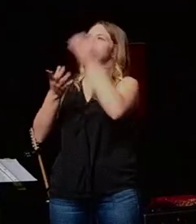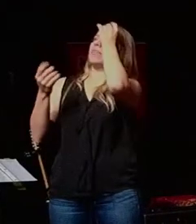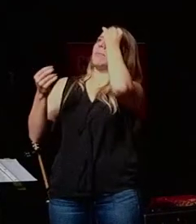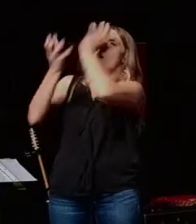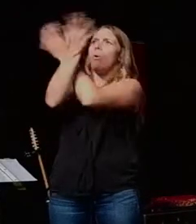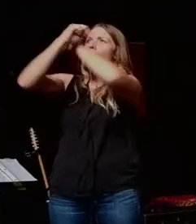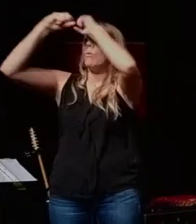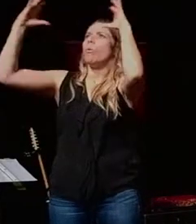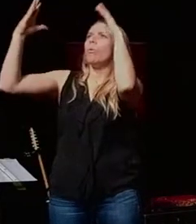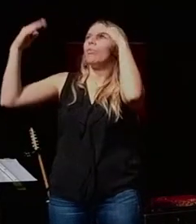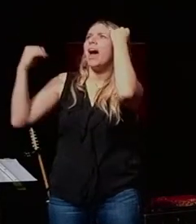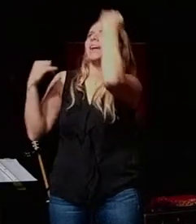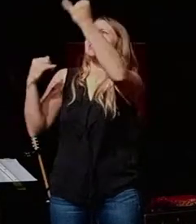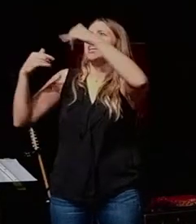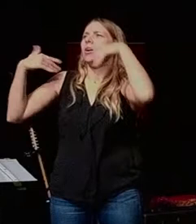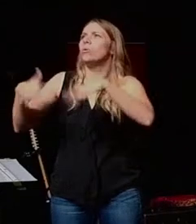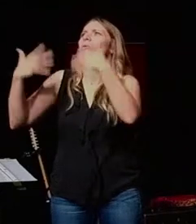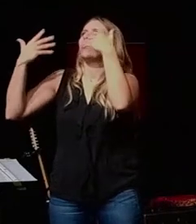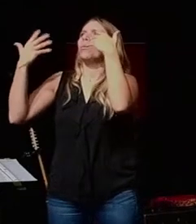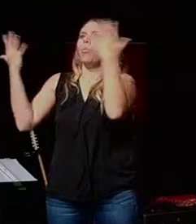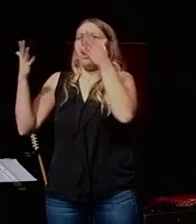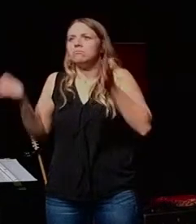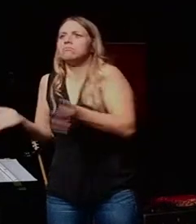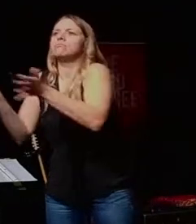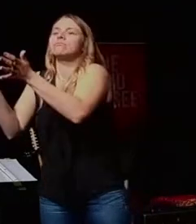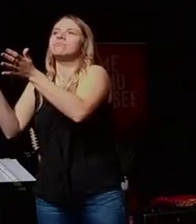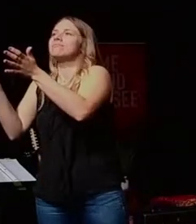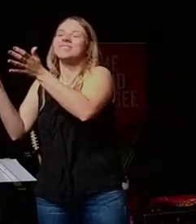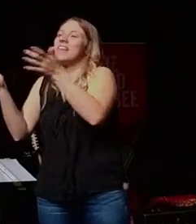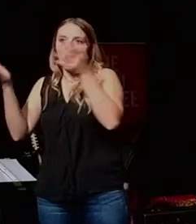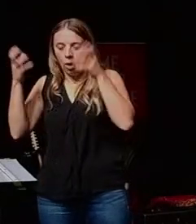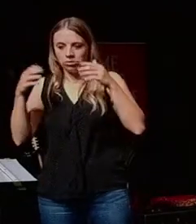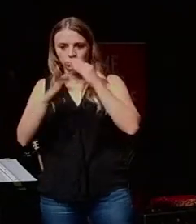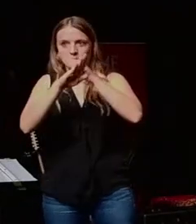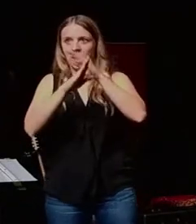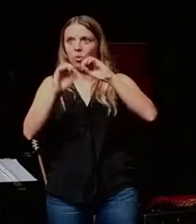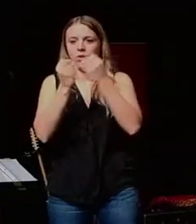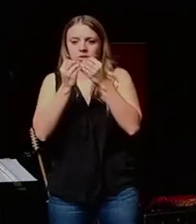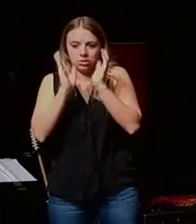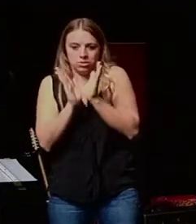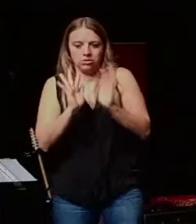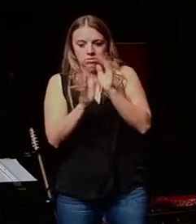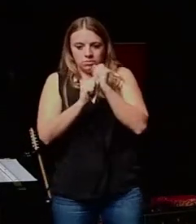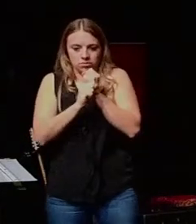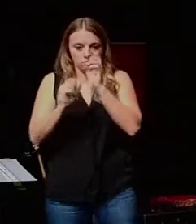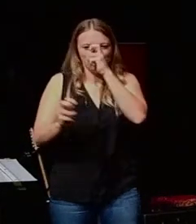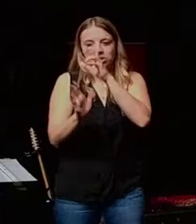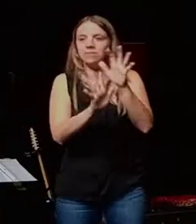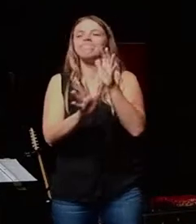was present that pushed it in the original form and start thinking about protecting the organization. Does that make sense?